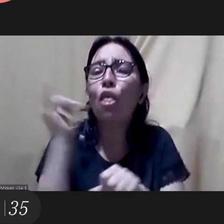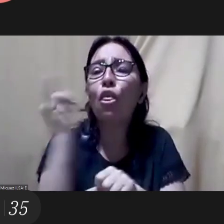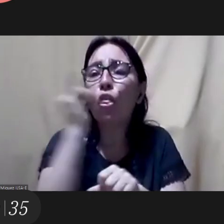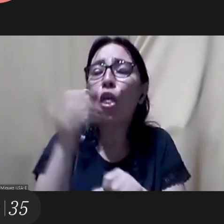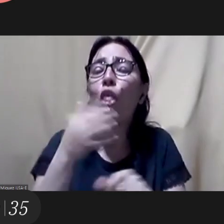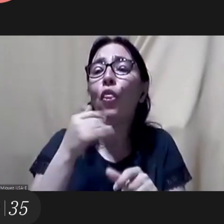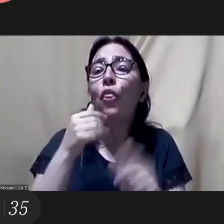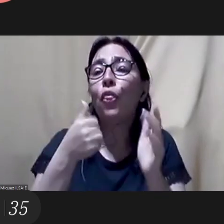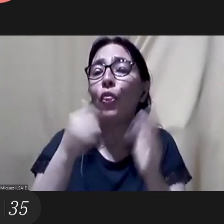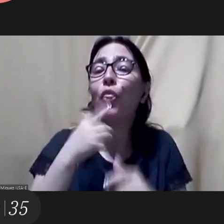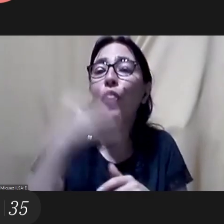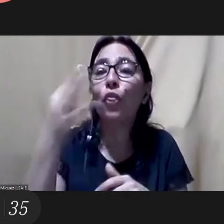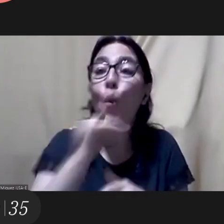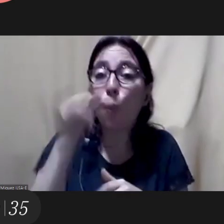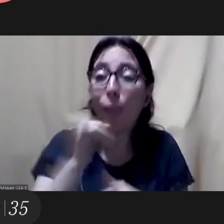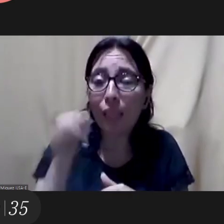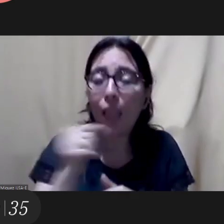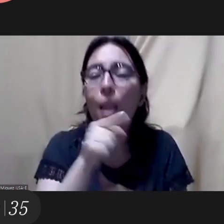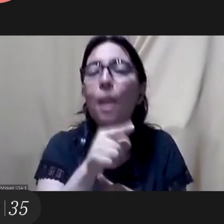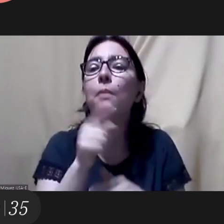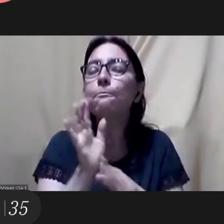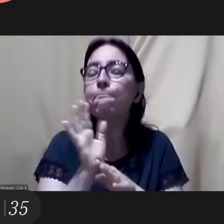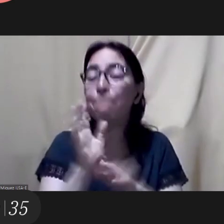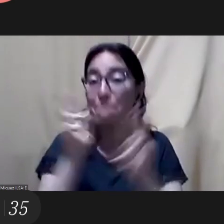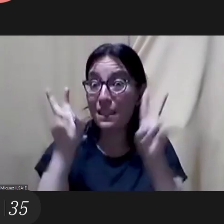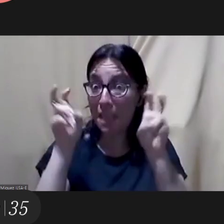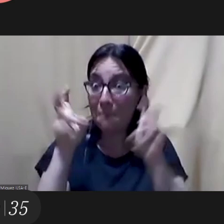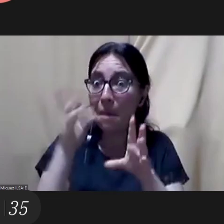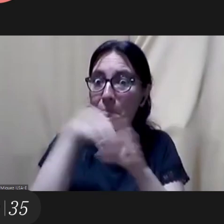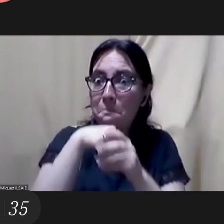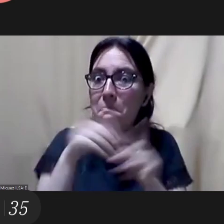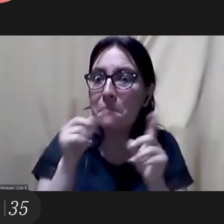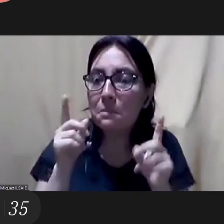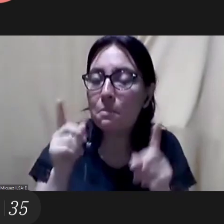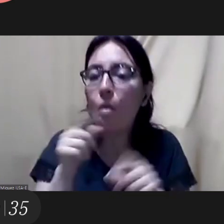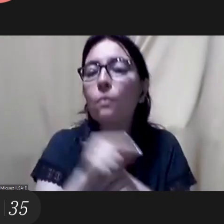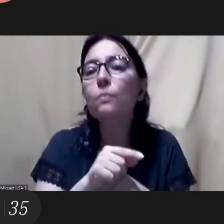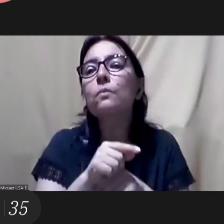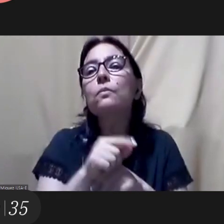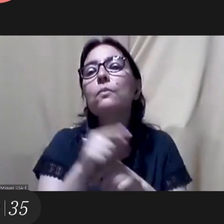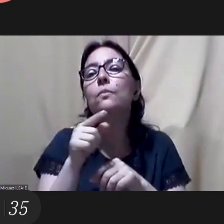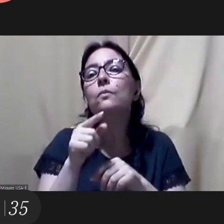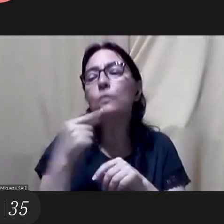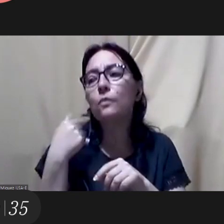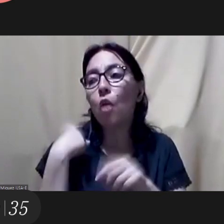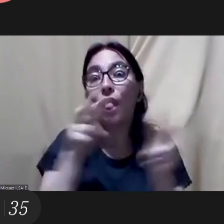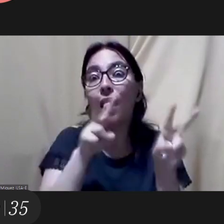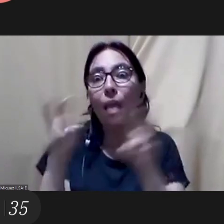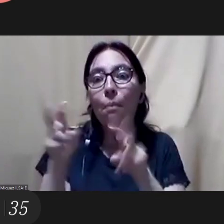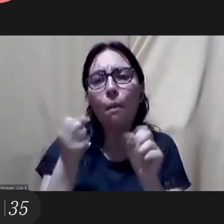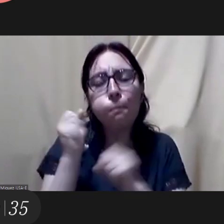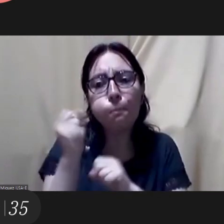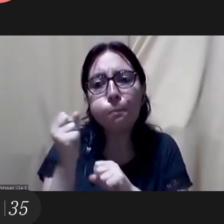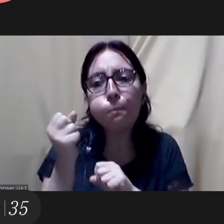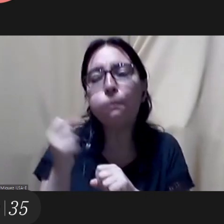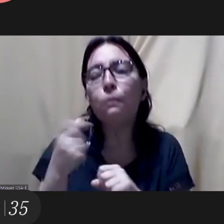given a lot of thoughts to these themes. So I wanted to share these with you and I was able to